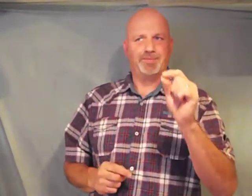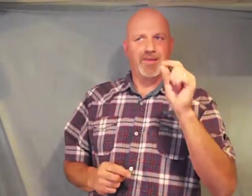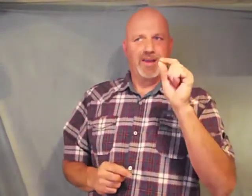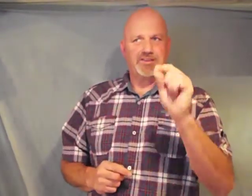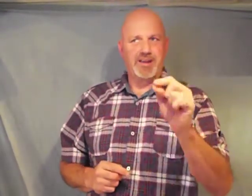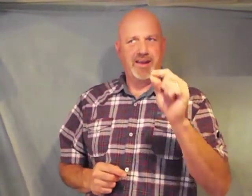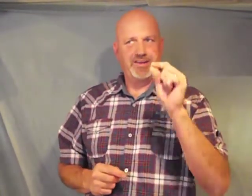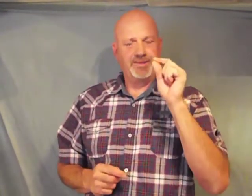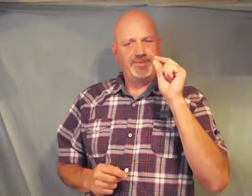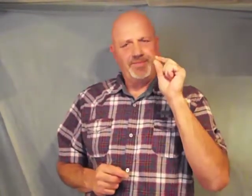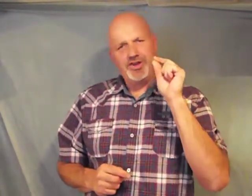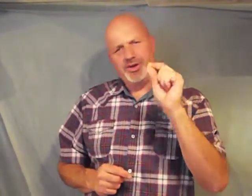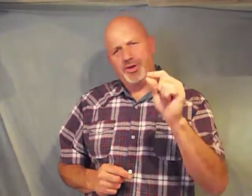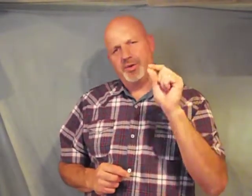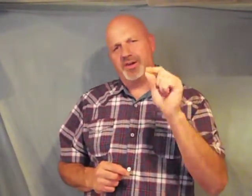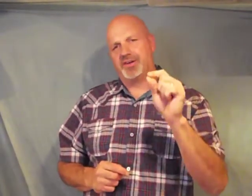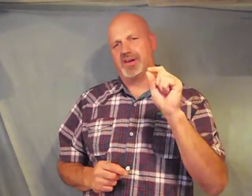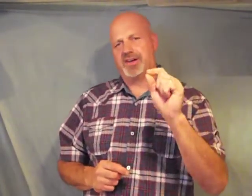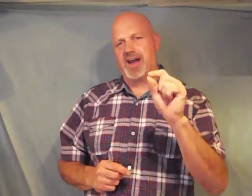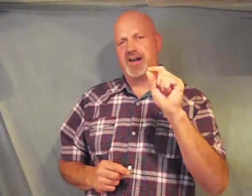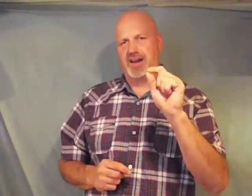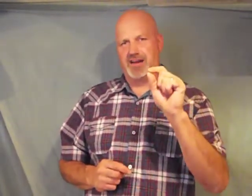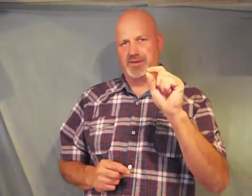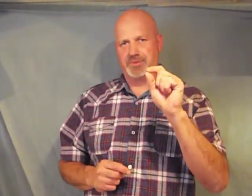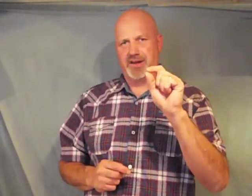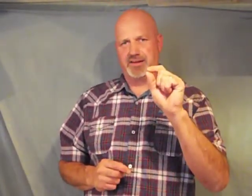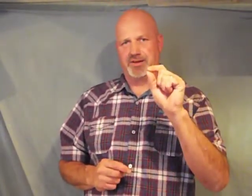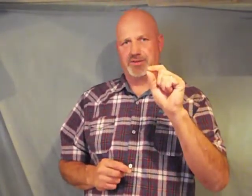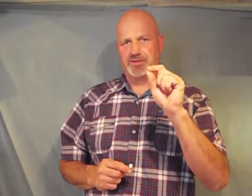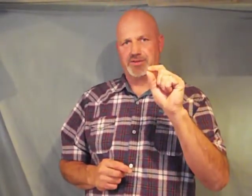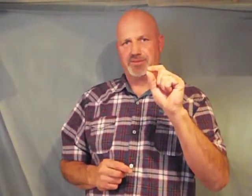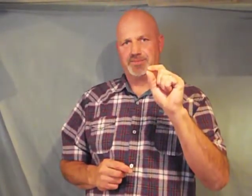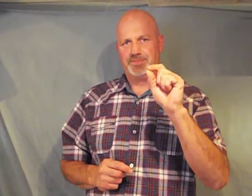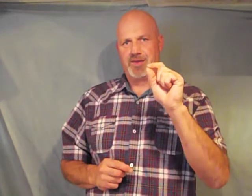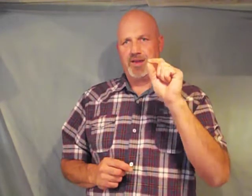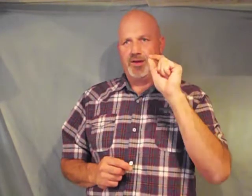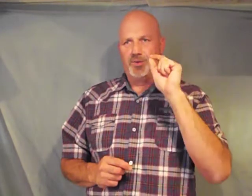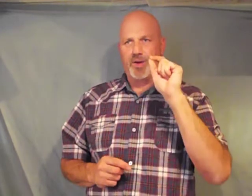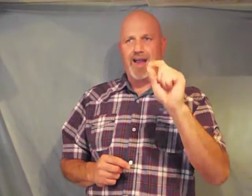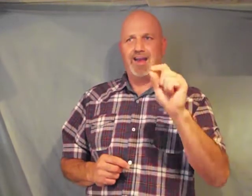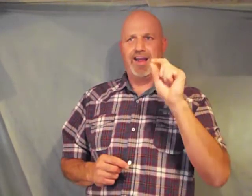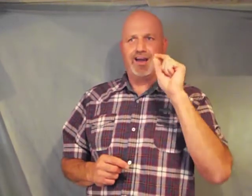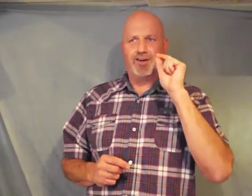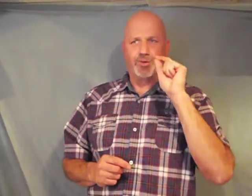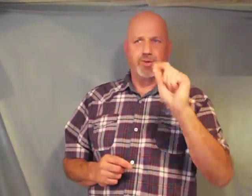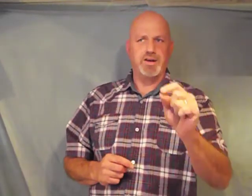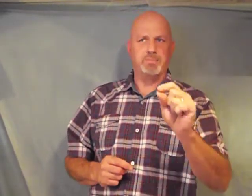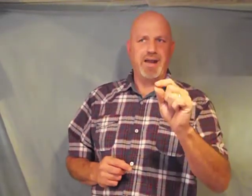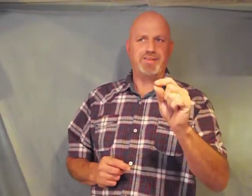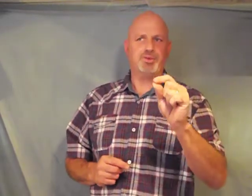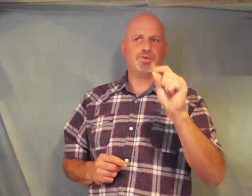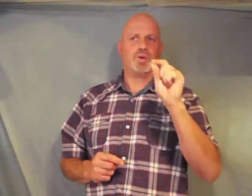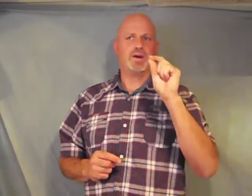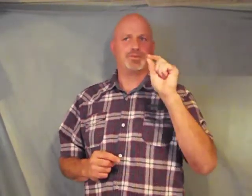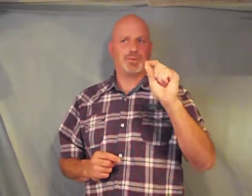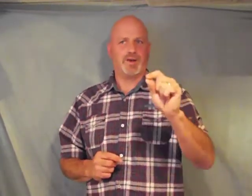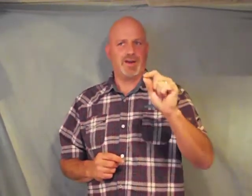Satan you and your entire kingdom take notice right now according to Matthew 12 29